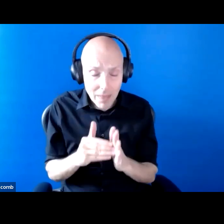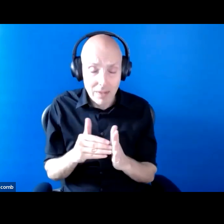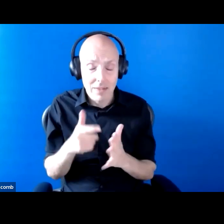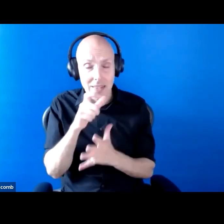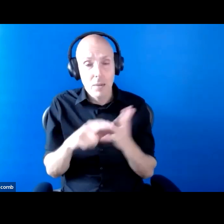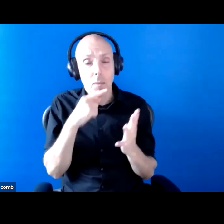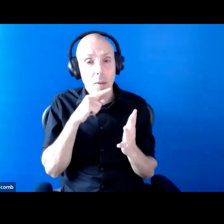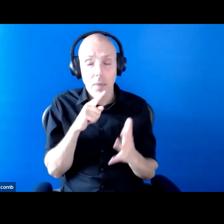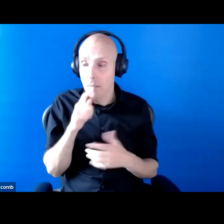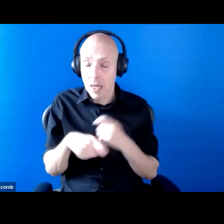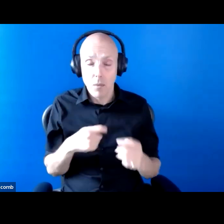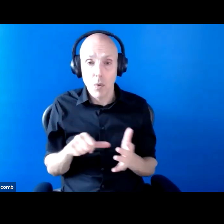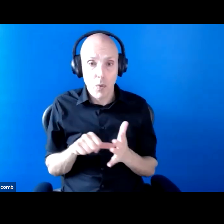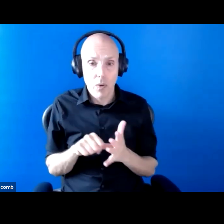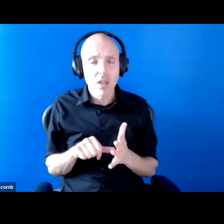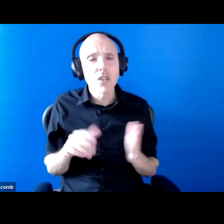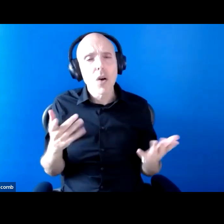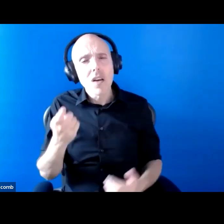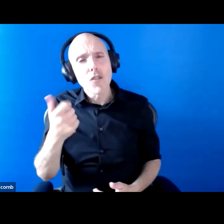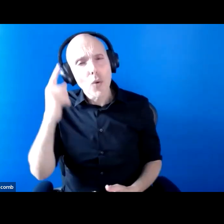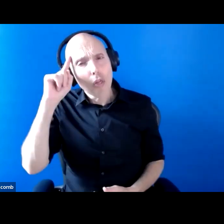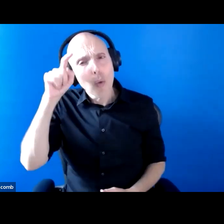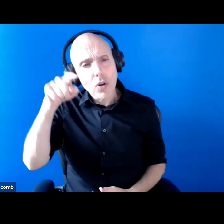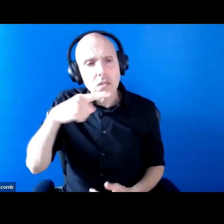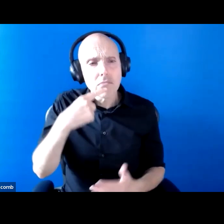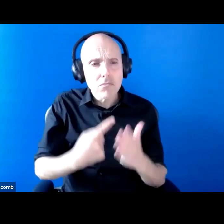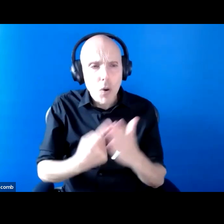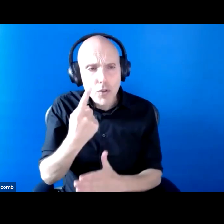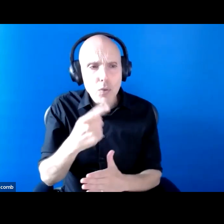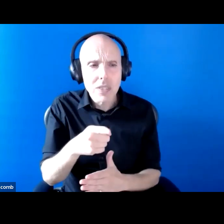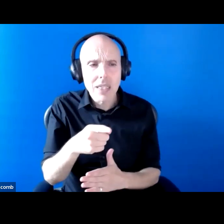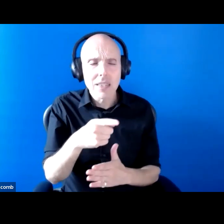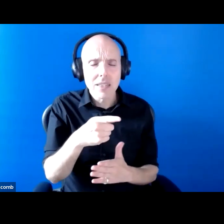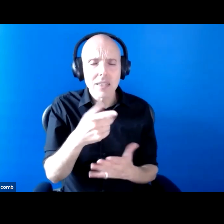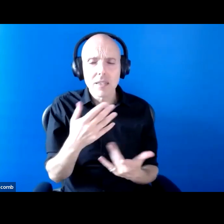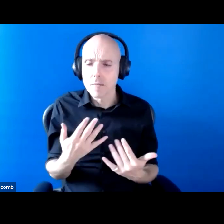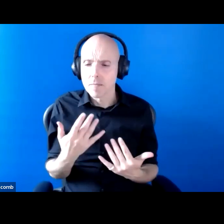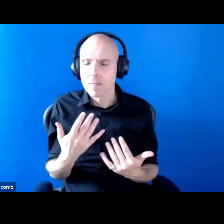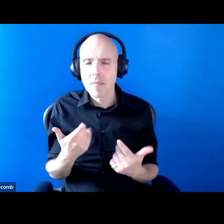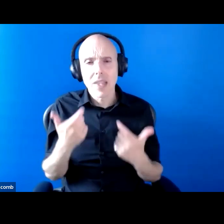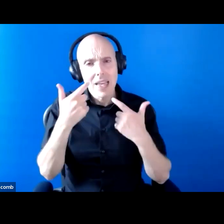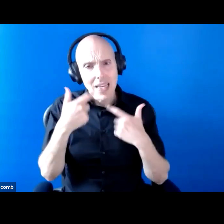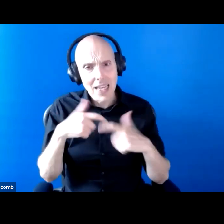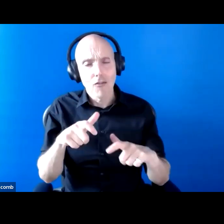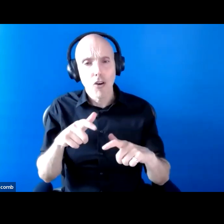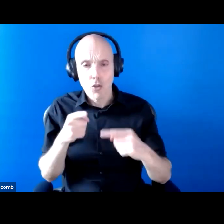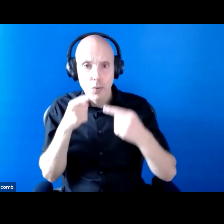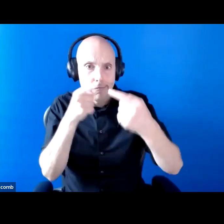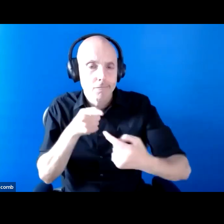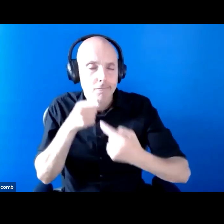So just a few thoughts on opportunities for us to continue the struggle to create a better world